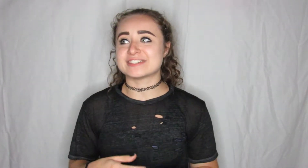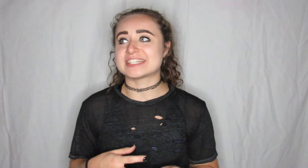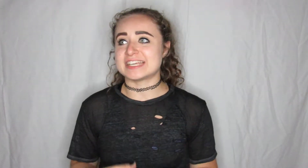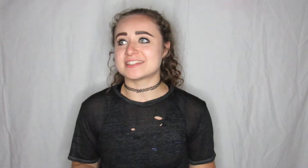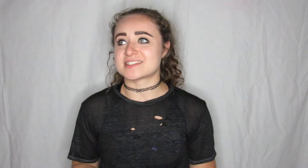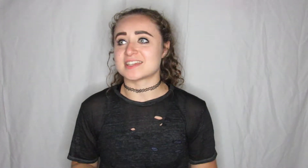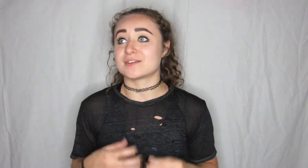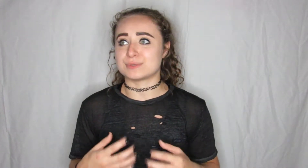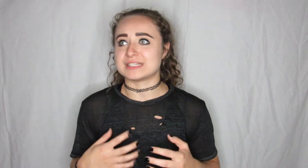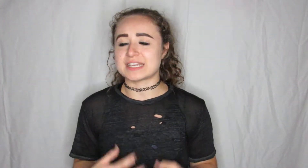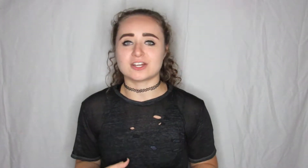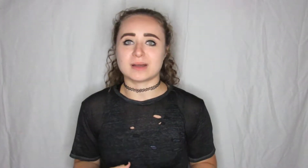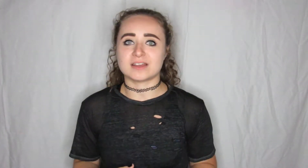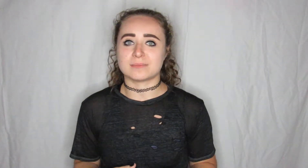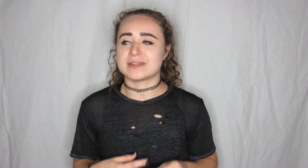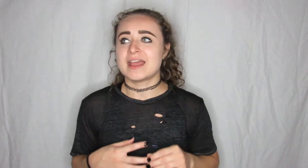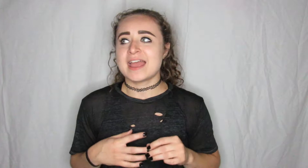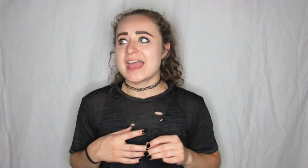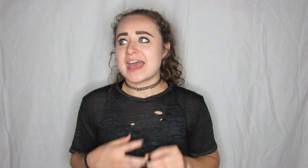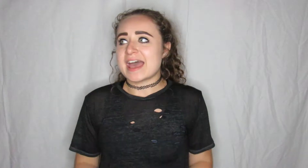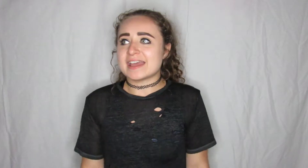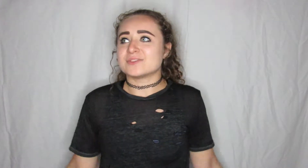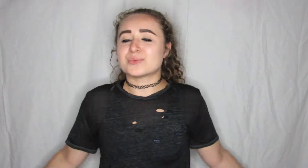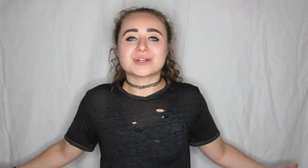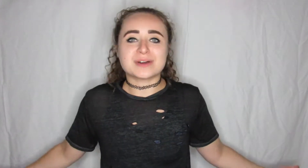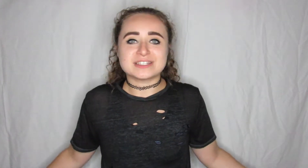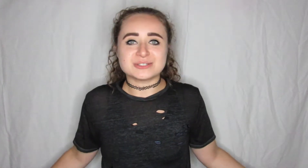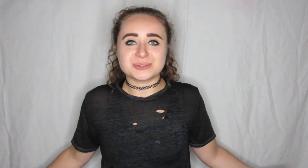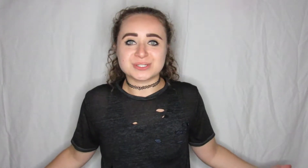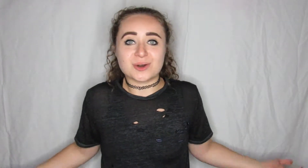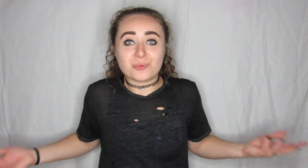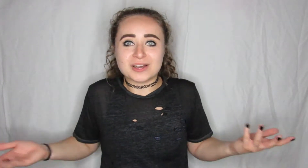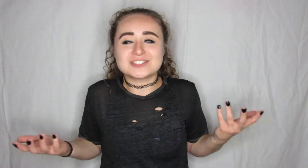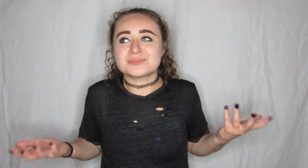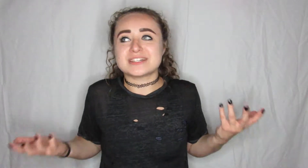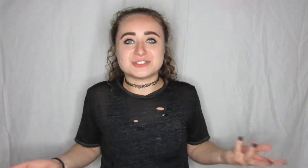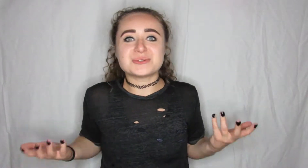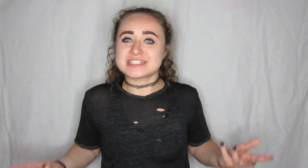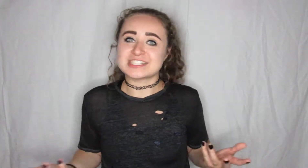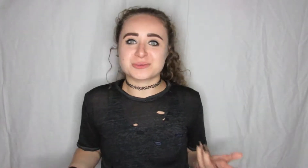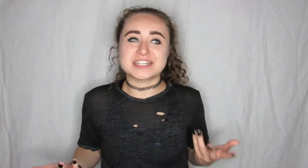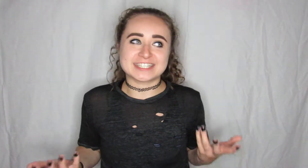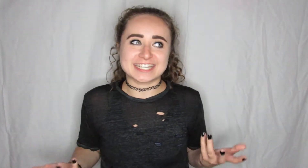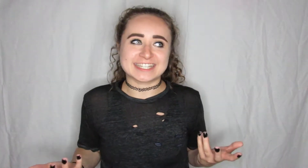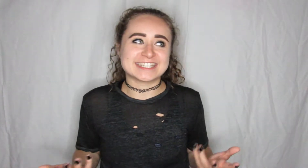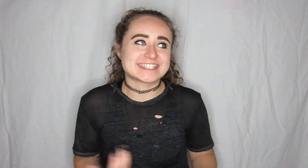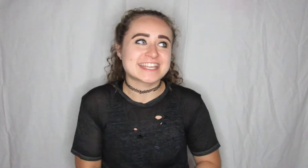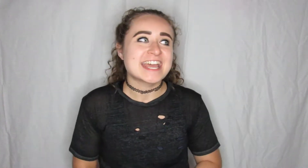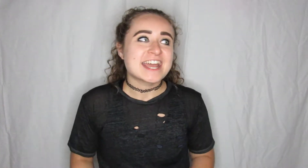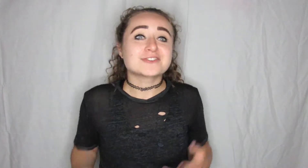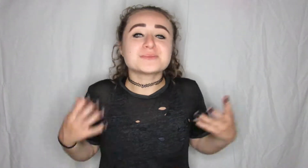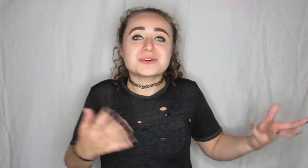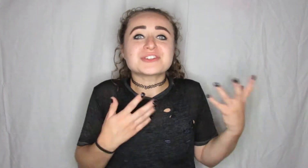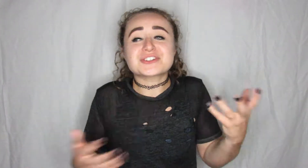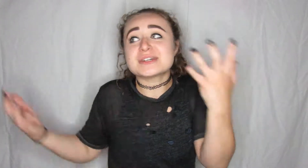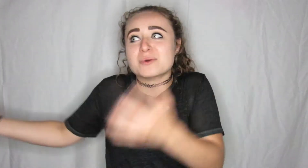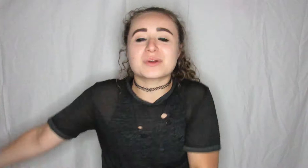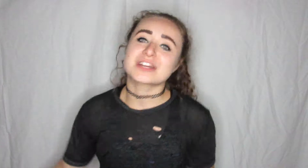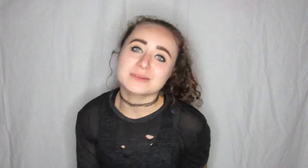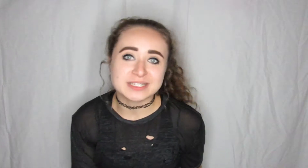really like this kid I really cared about him and what do I do you know what do I do in a situation like this because we both agreed we weren't going to